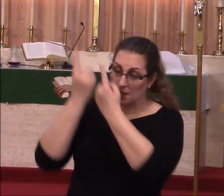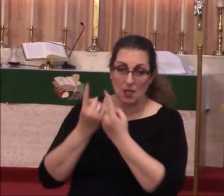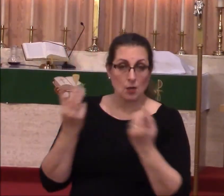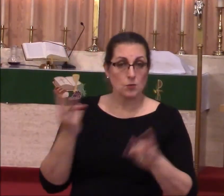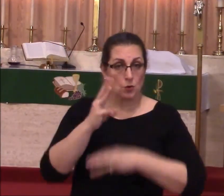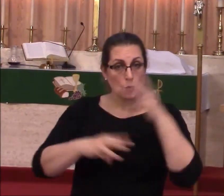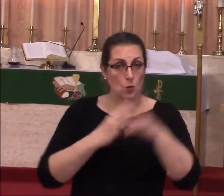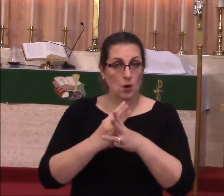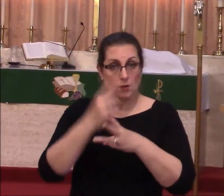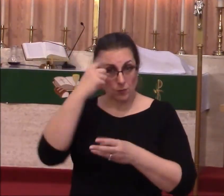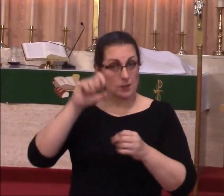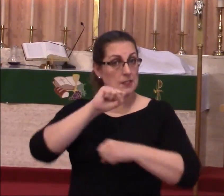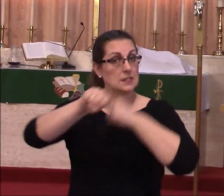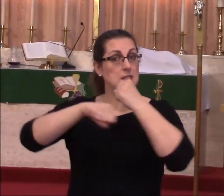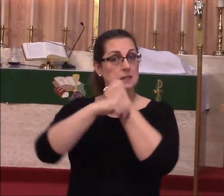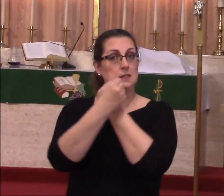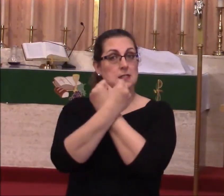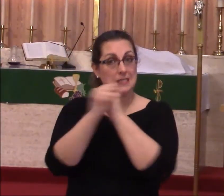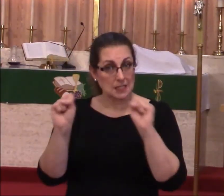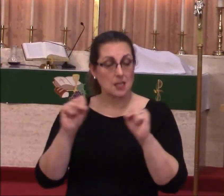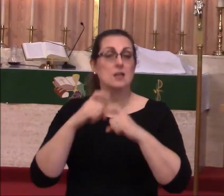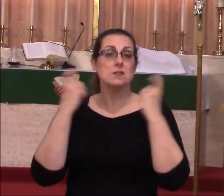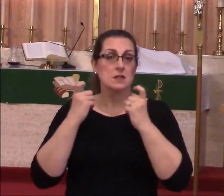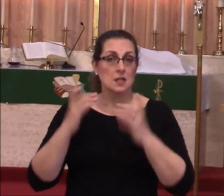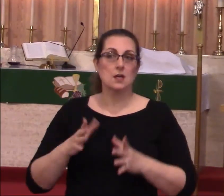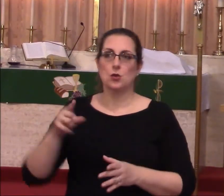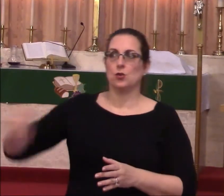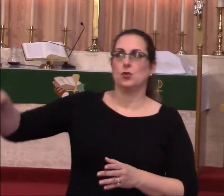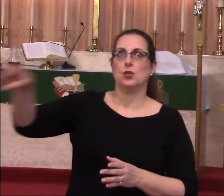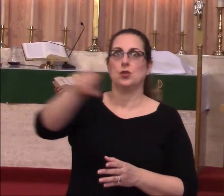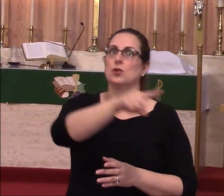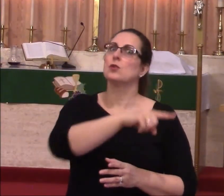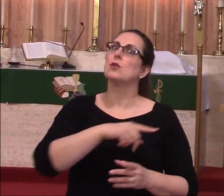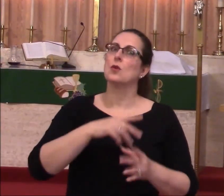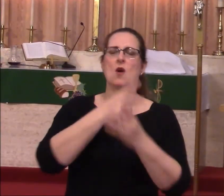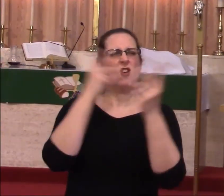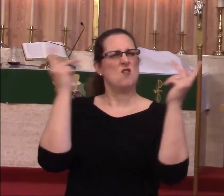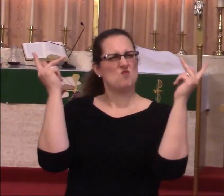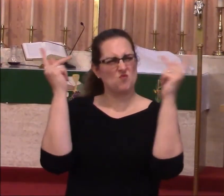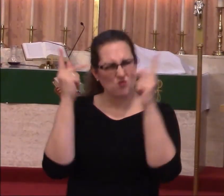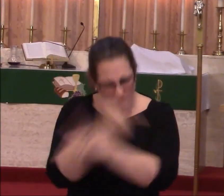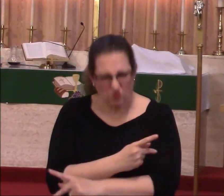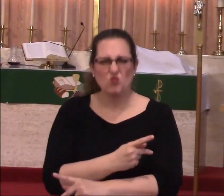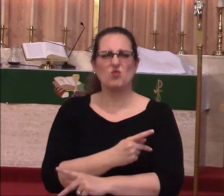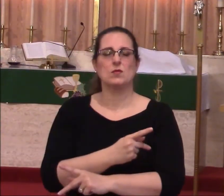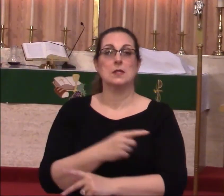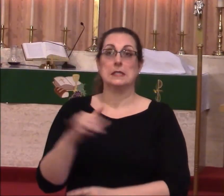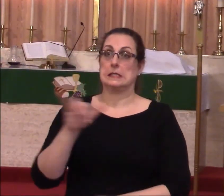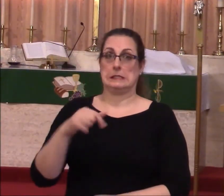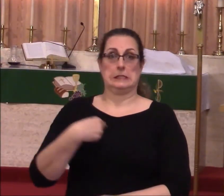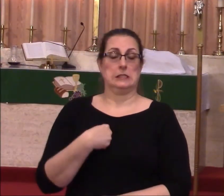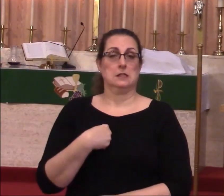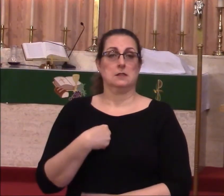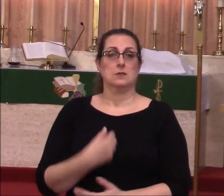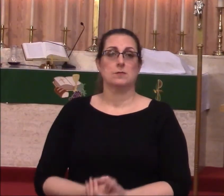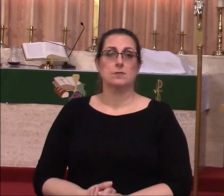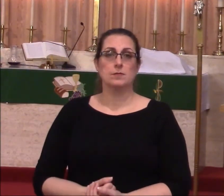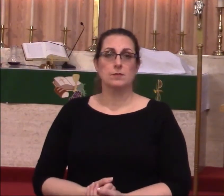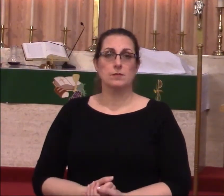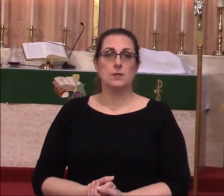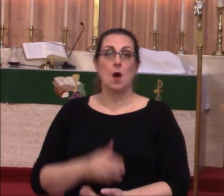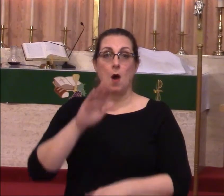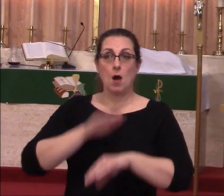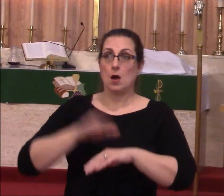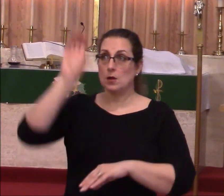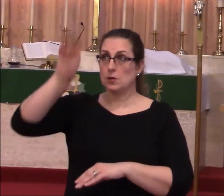to save sinners of whom you are the chief as am I. And